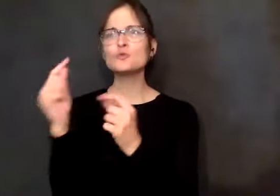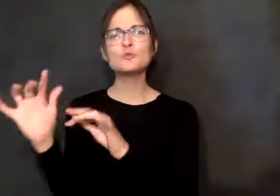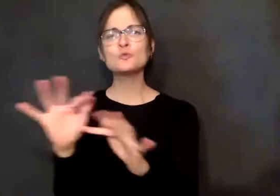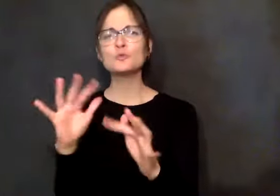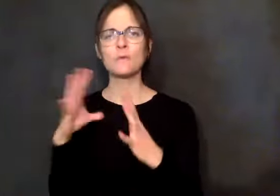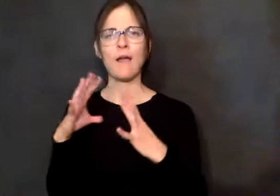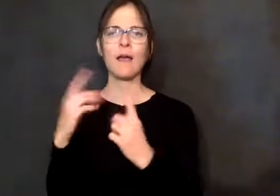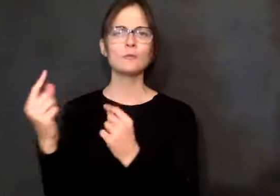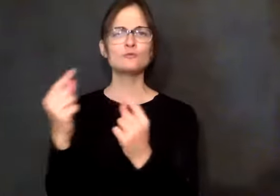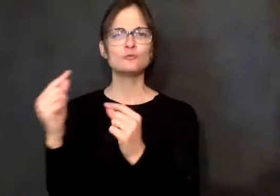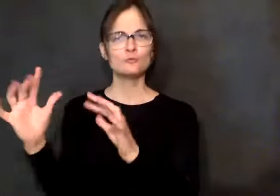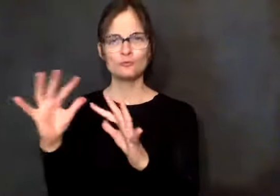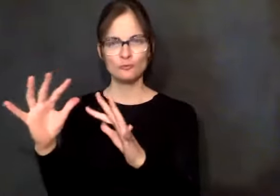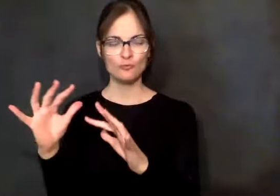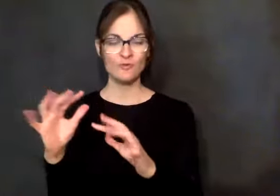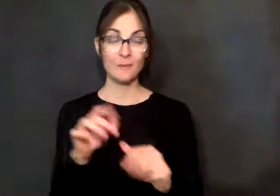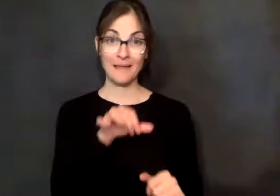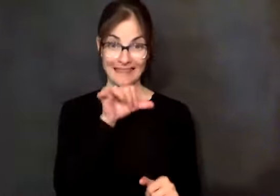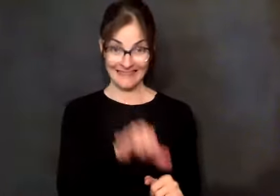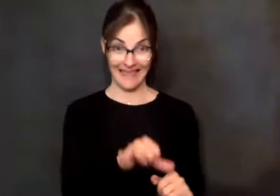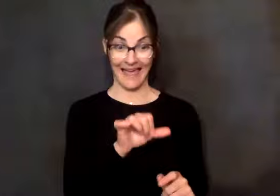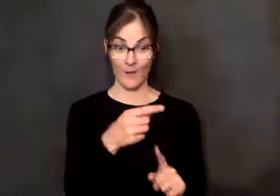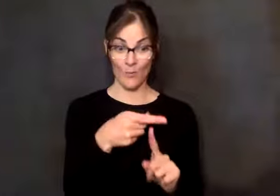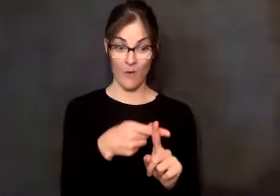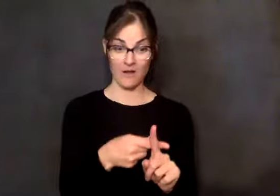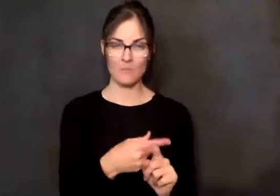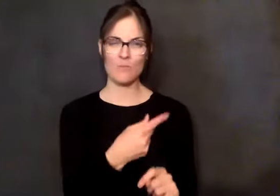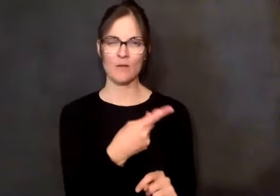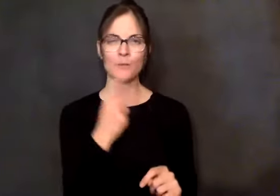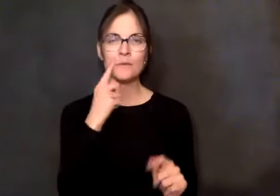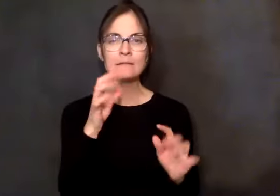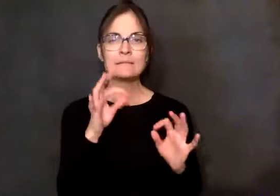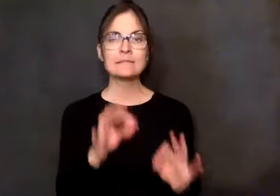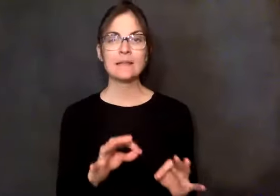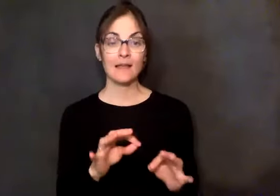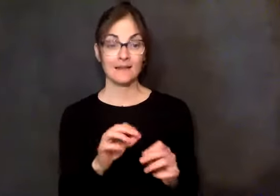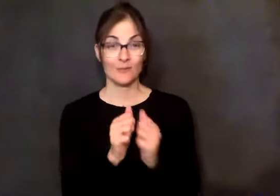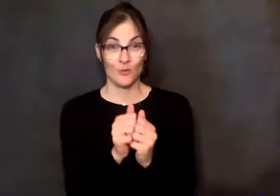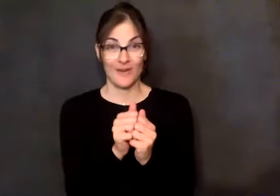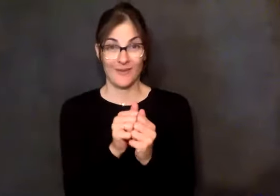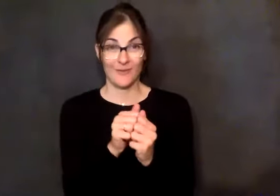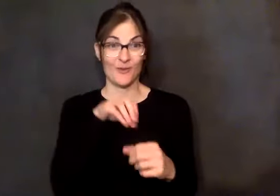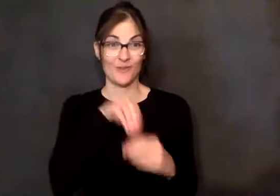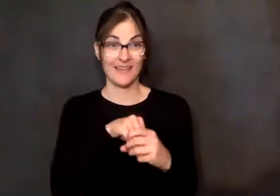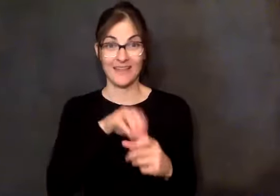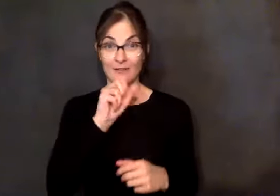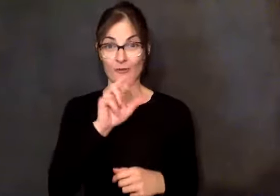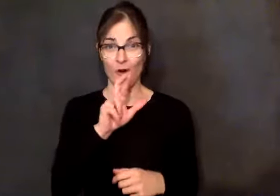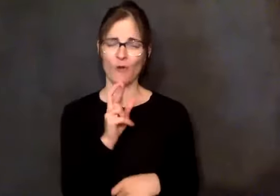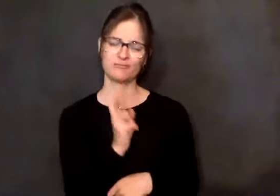And you might be over here in New Mexico and decide, well, we forgot we wanted to see something in Nebraska. Okay, turn